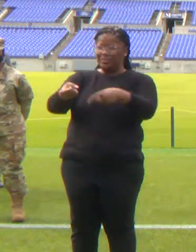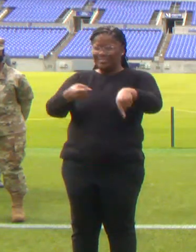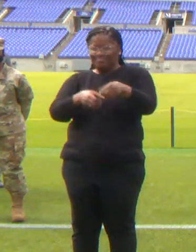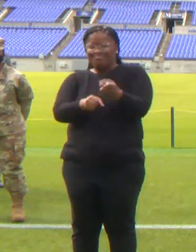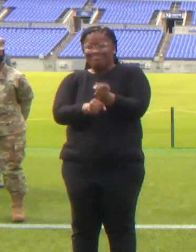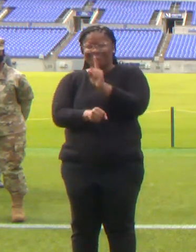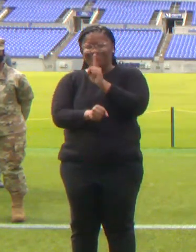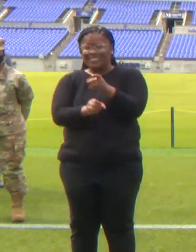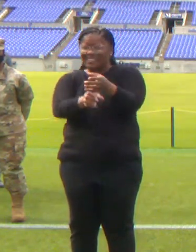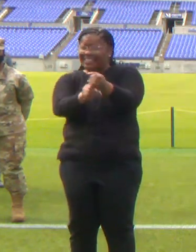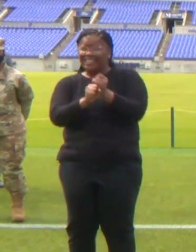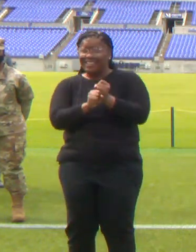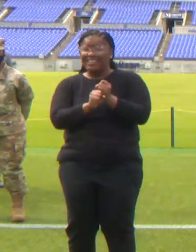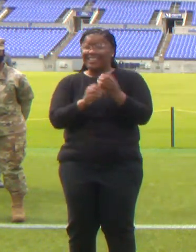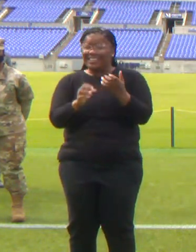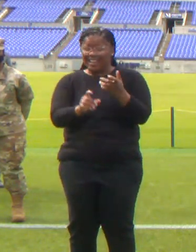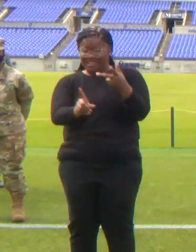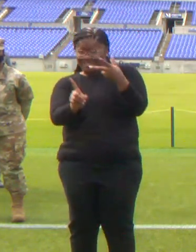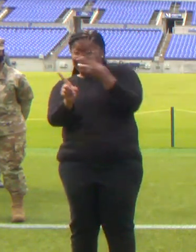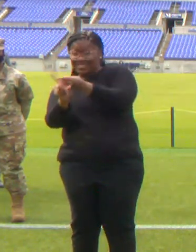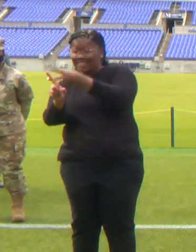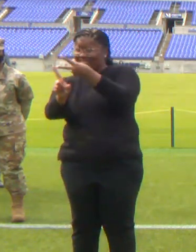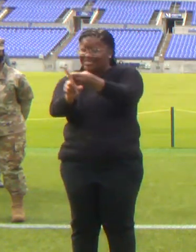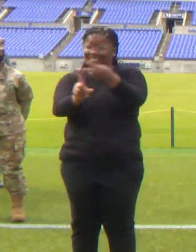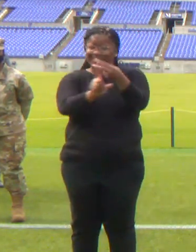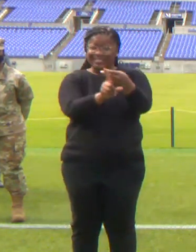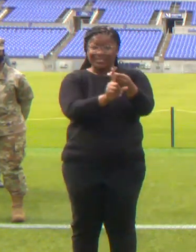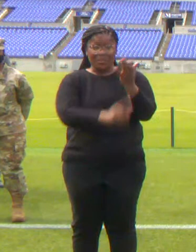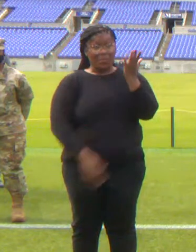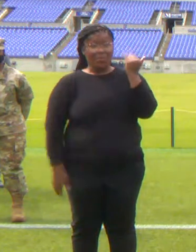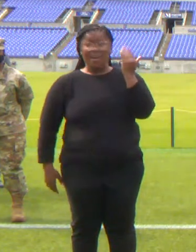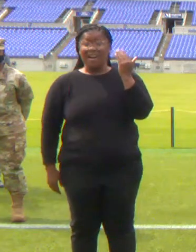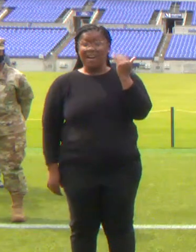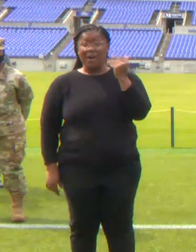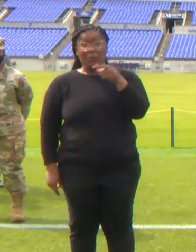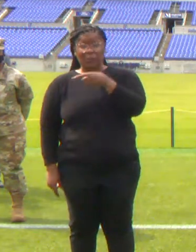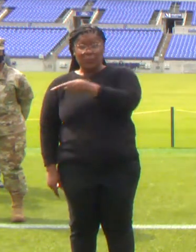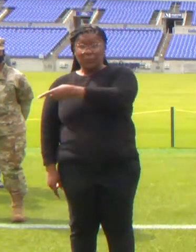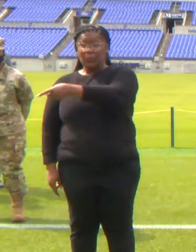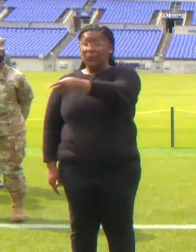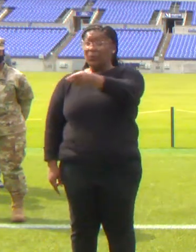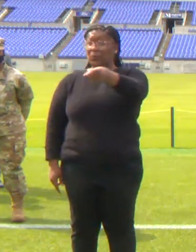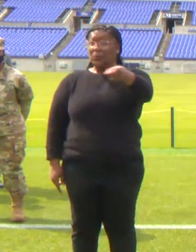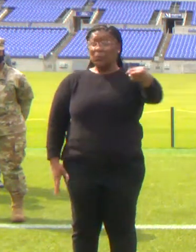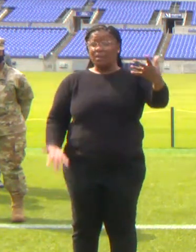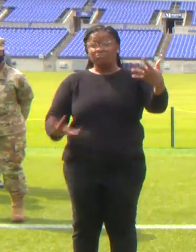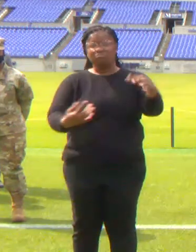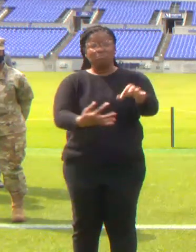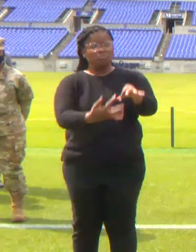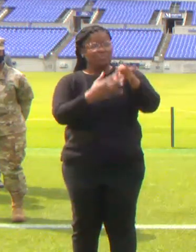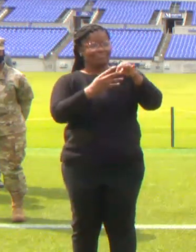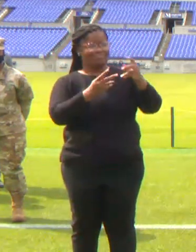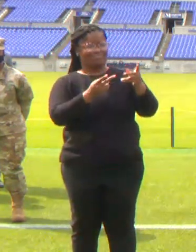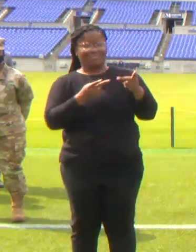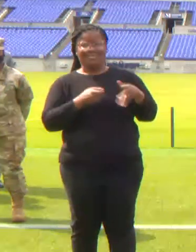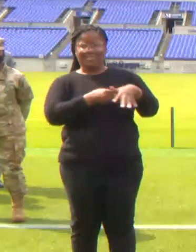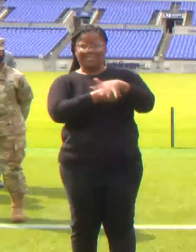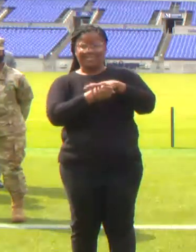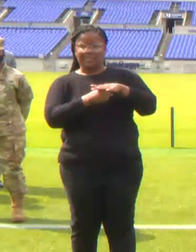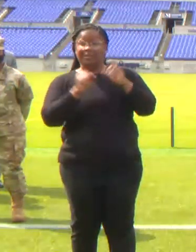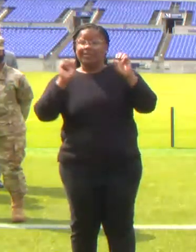you are uniquely positioned as members of the faith community to connect with folks